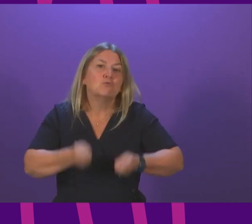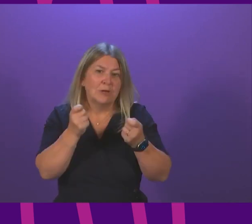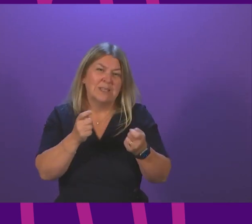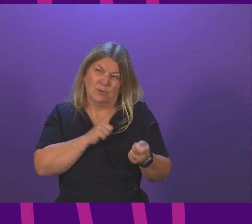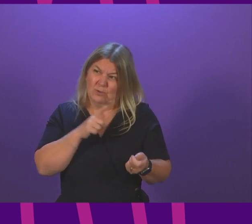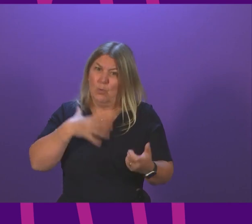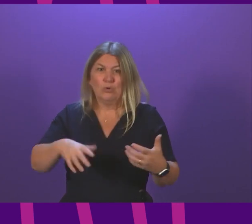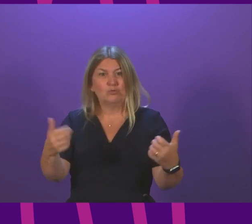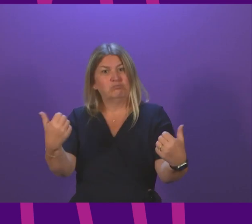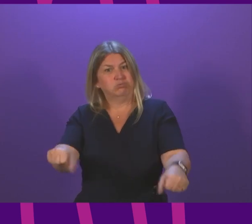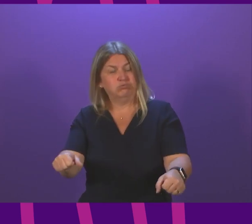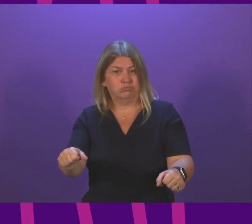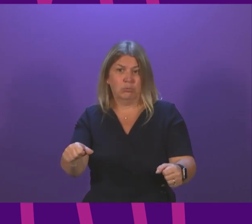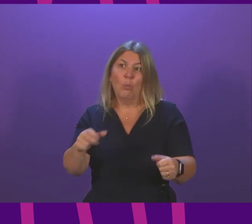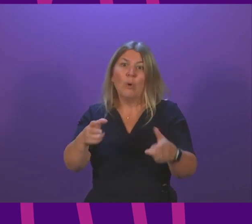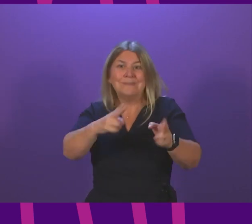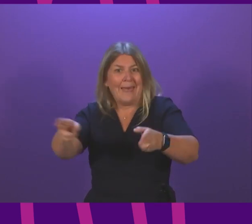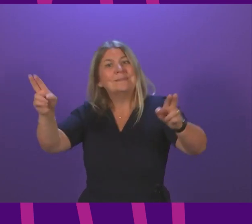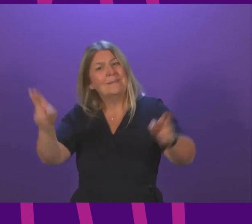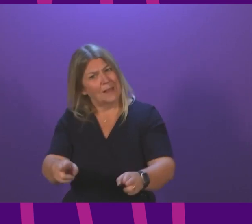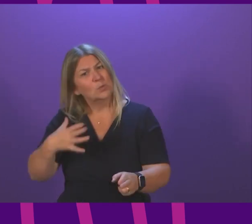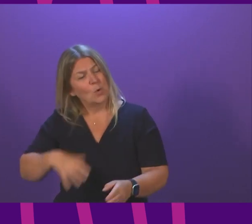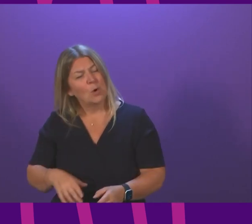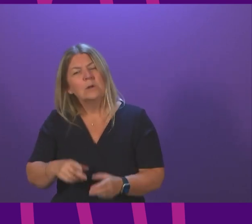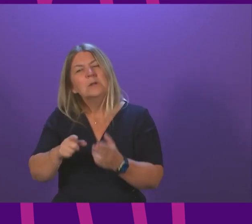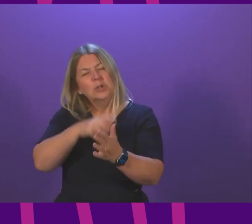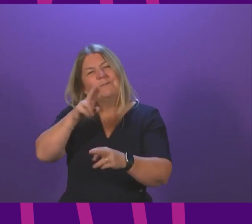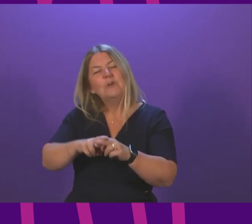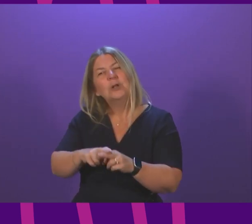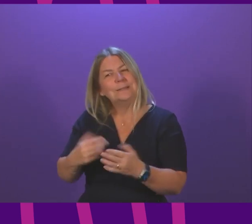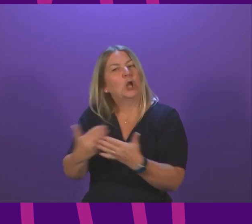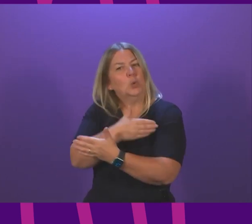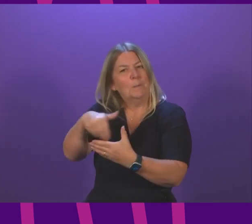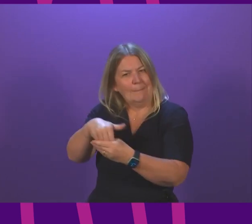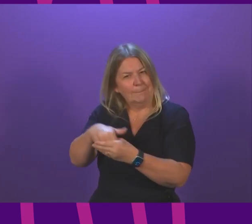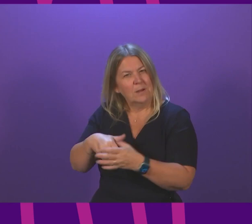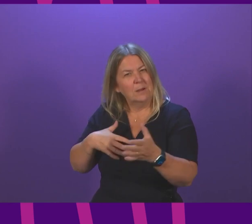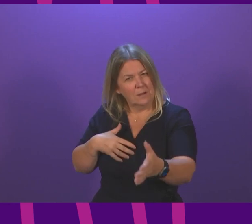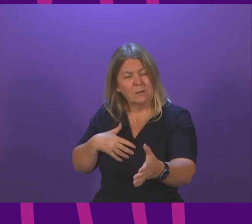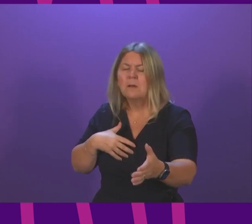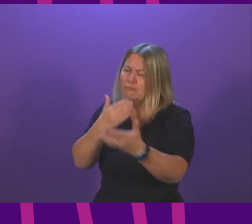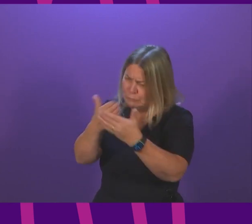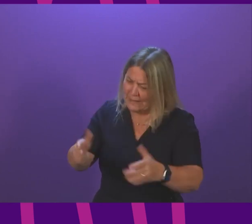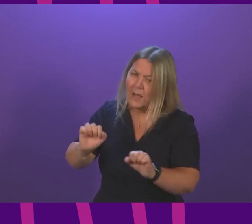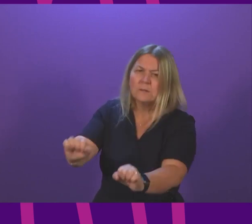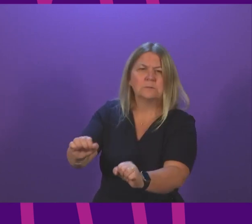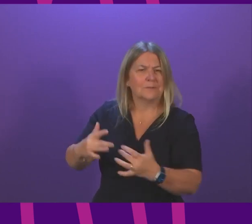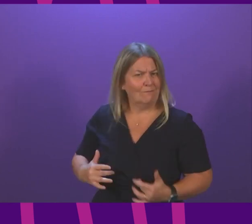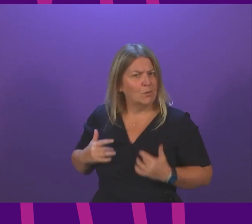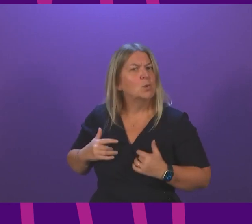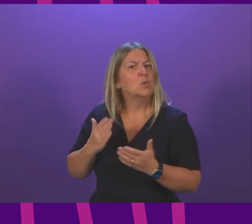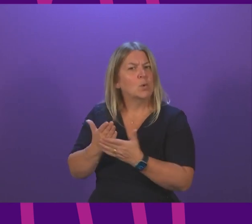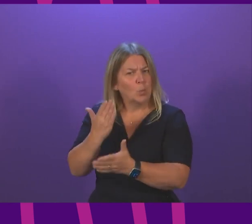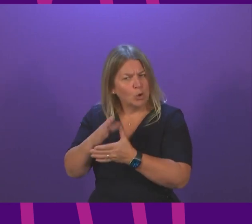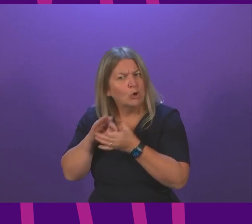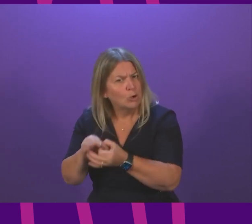shame I do recognise that Mr Fairley is one of the newer members of this place and I would like to put on record he is someone I do have respect for and work with